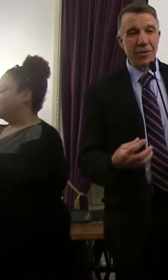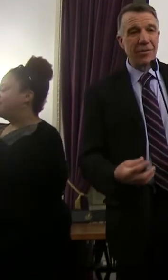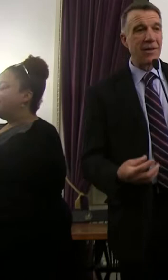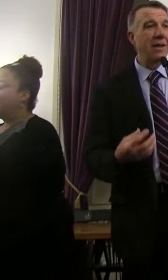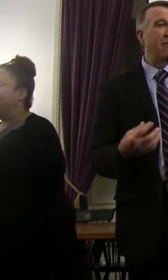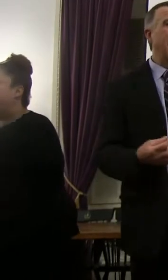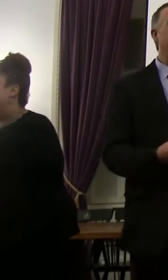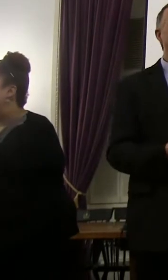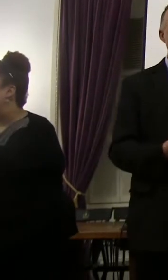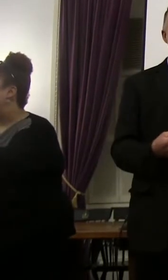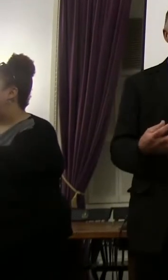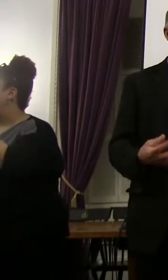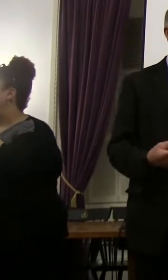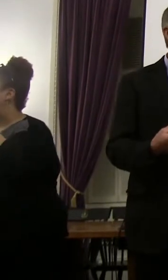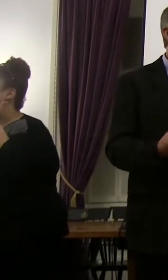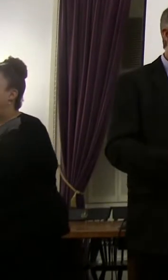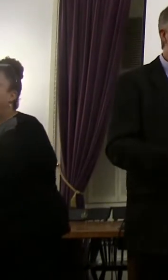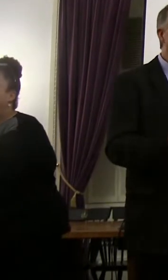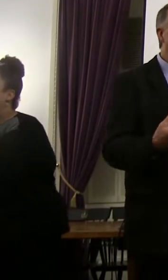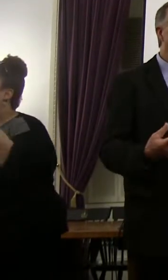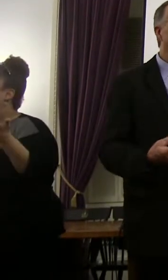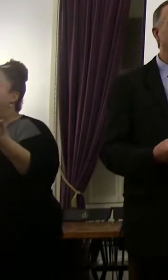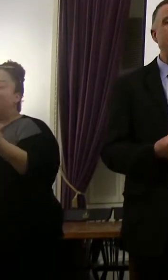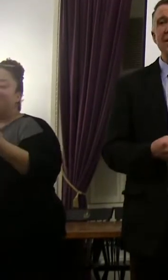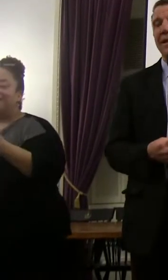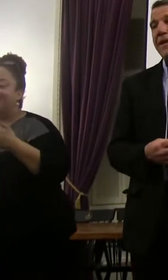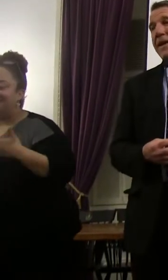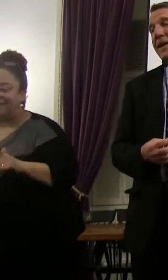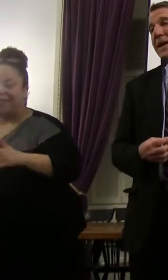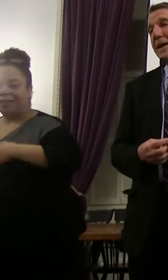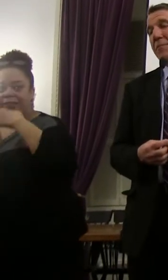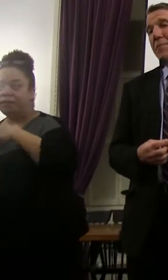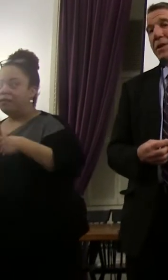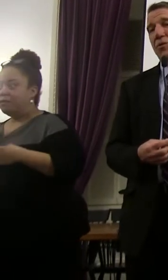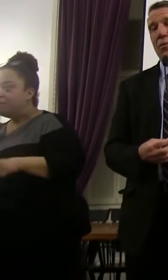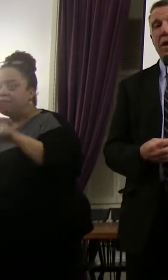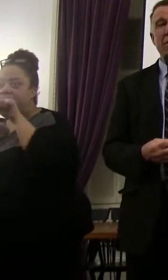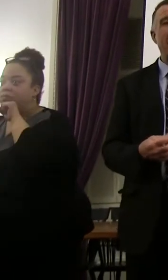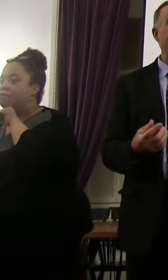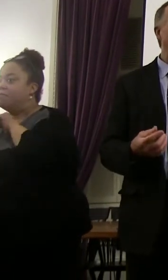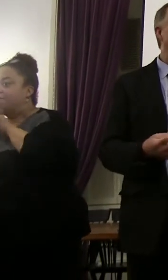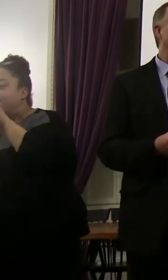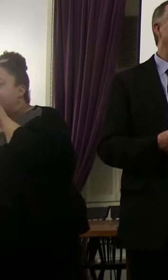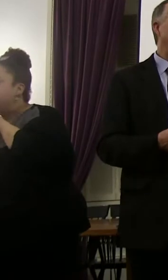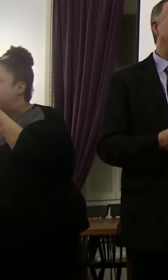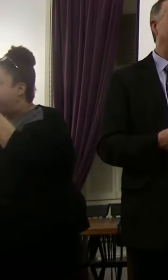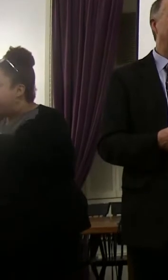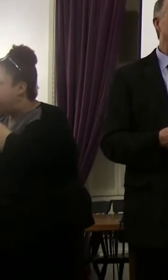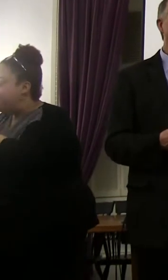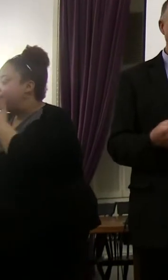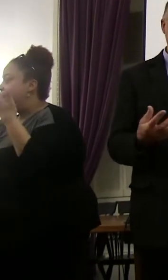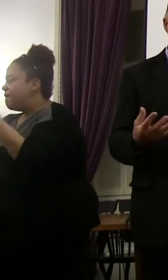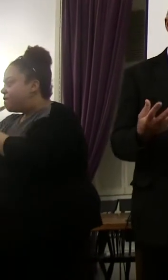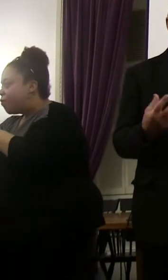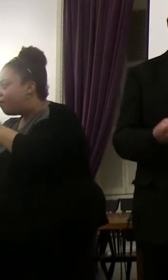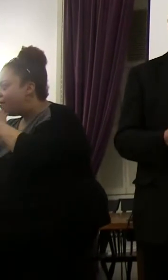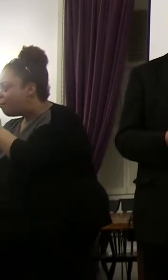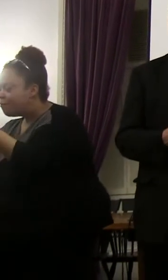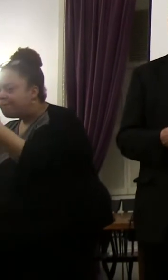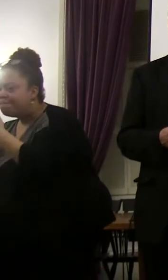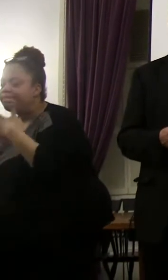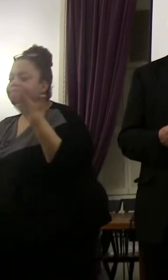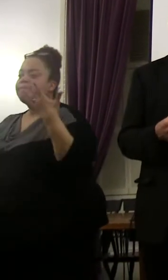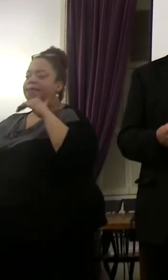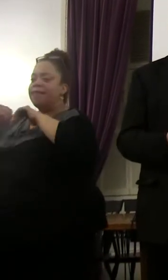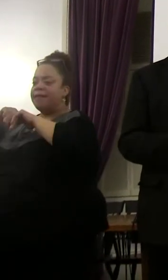issues that he faced. Trying to get into different places. But as well my mom. Who had all of a